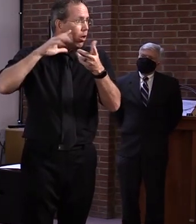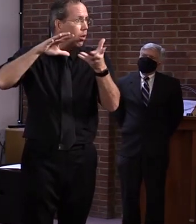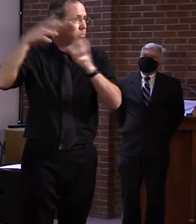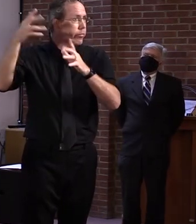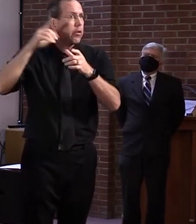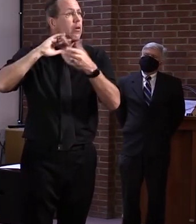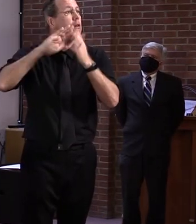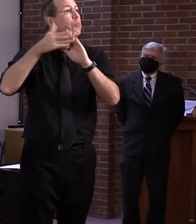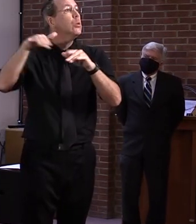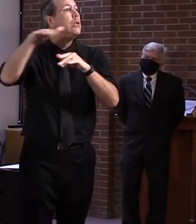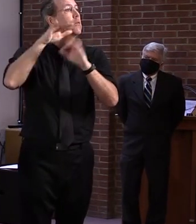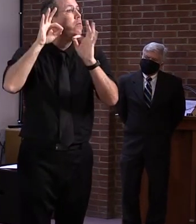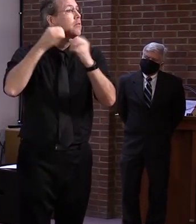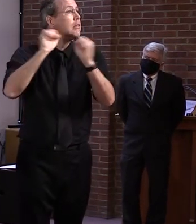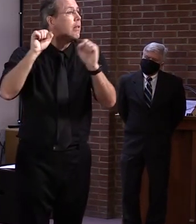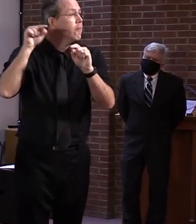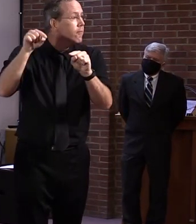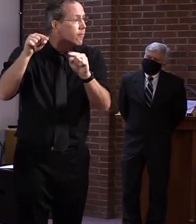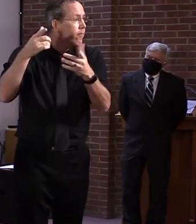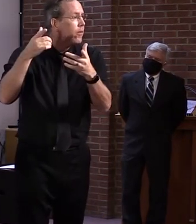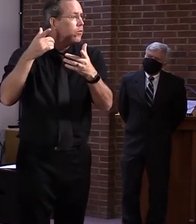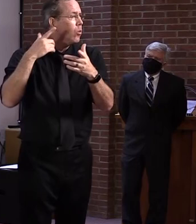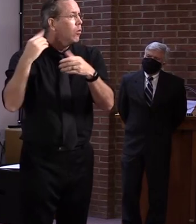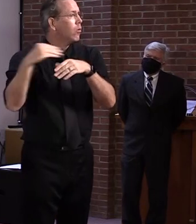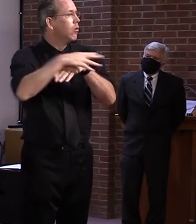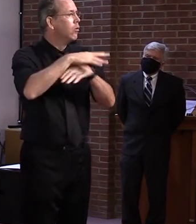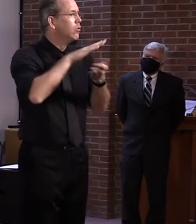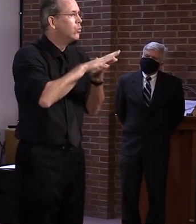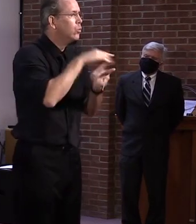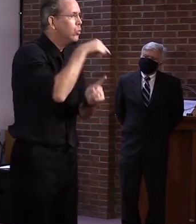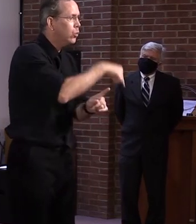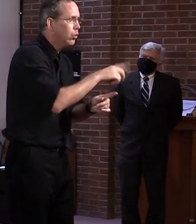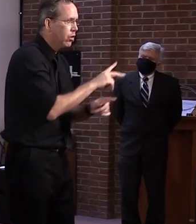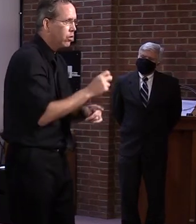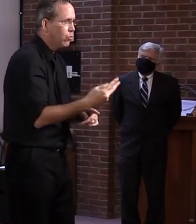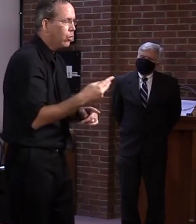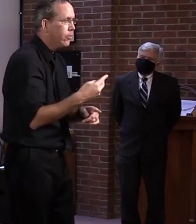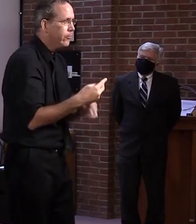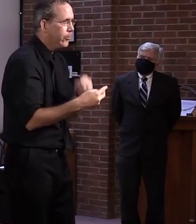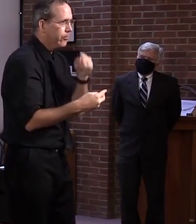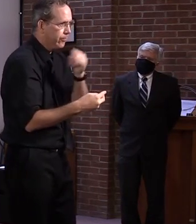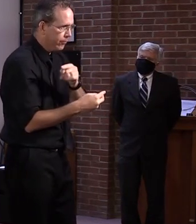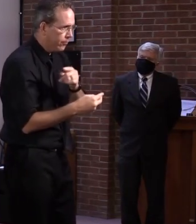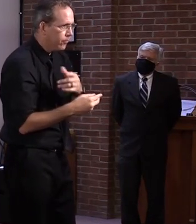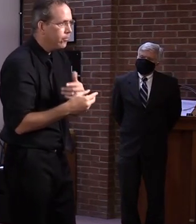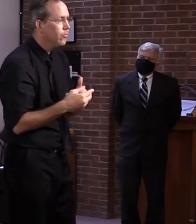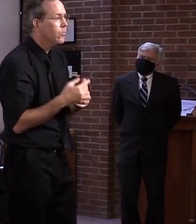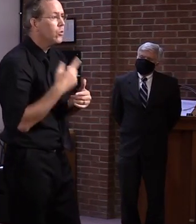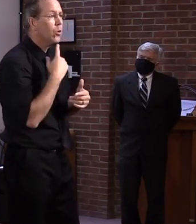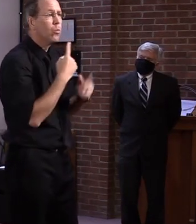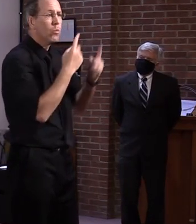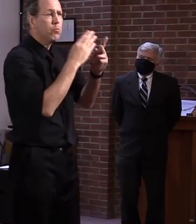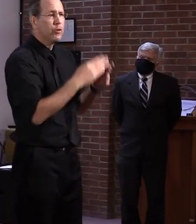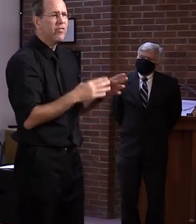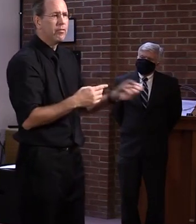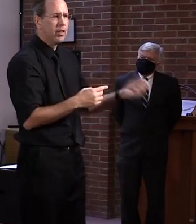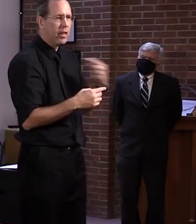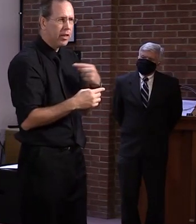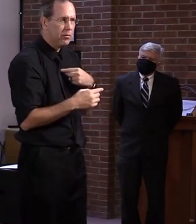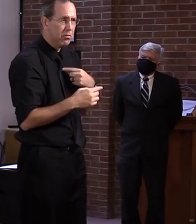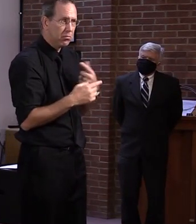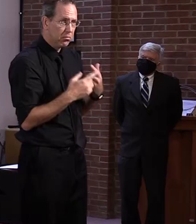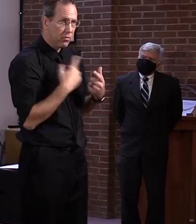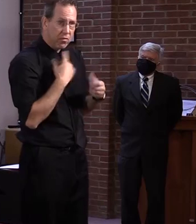that assumption. Uh, but as, you the previous caller, uh, brought up the issue of staffing, uh, reopening schools is based on a